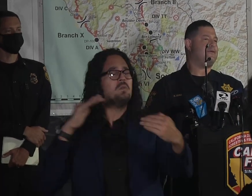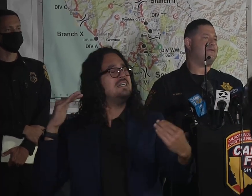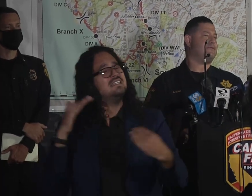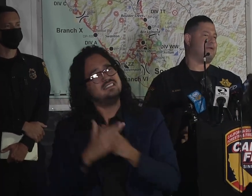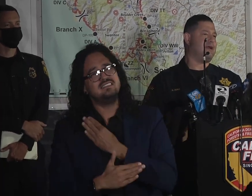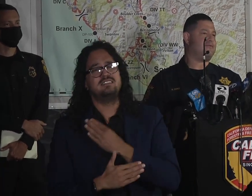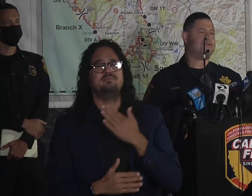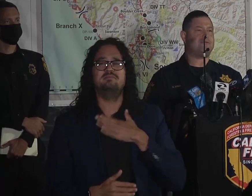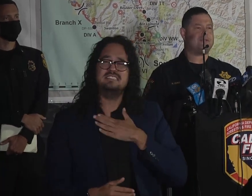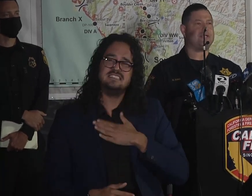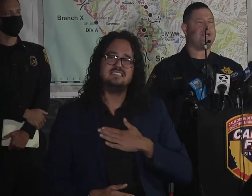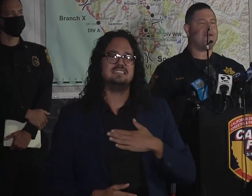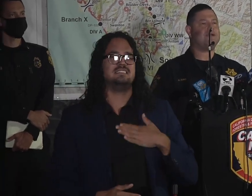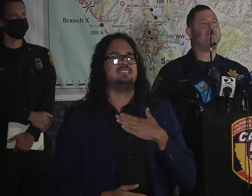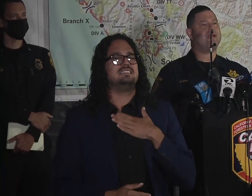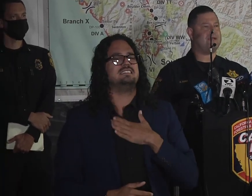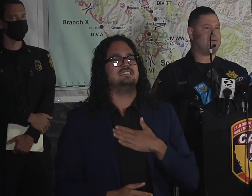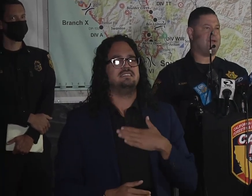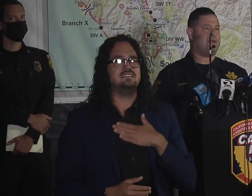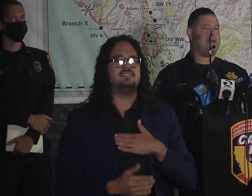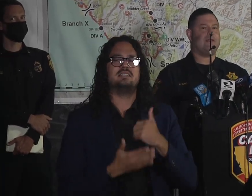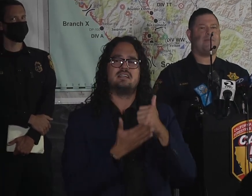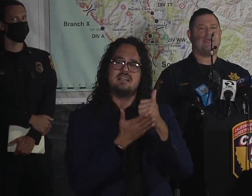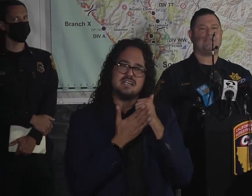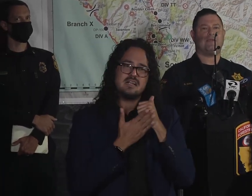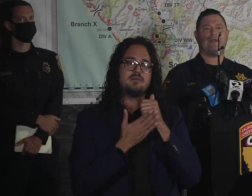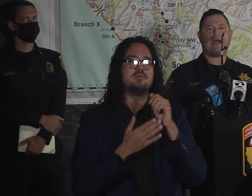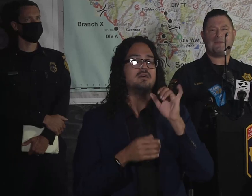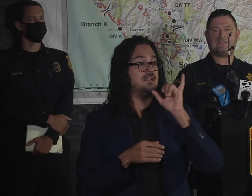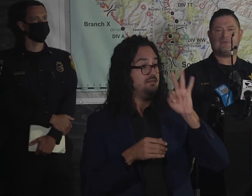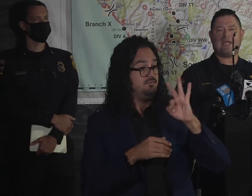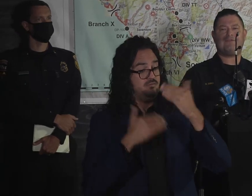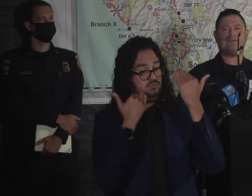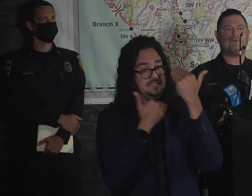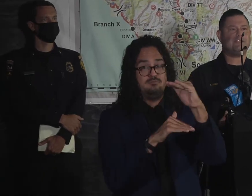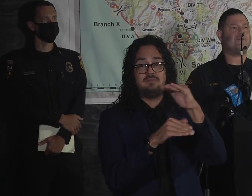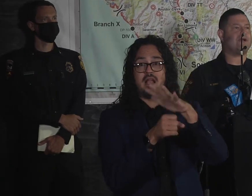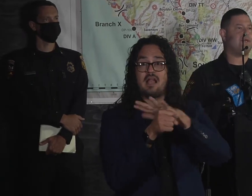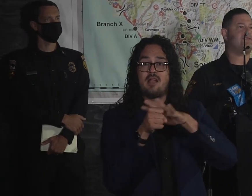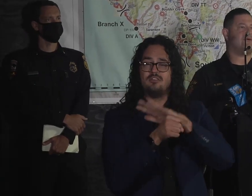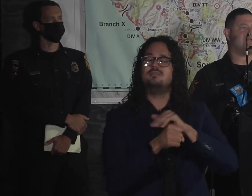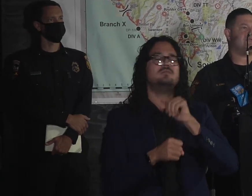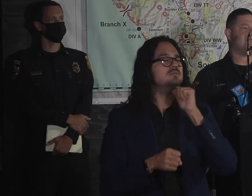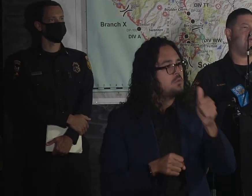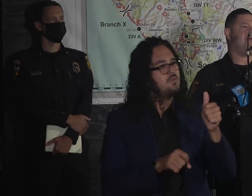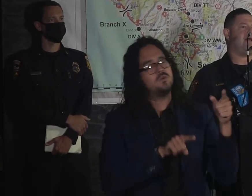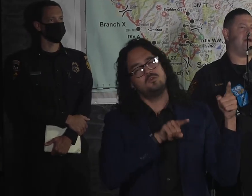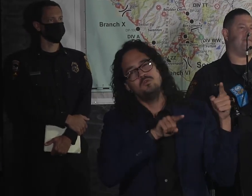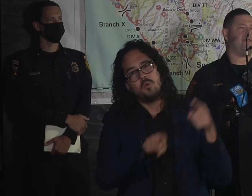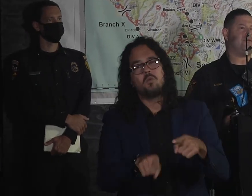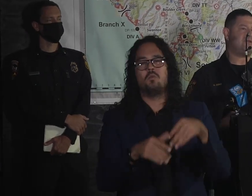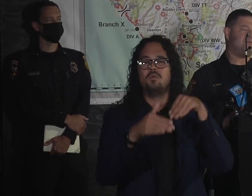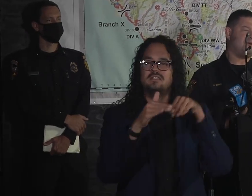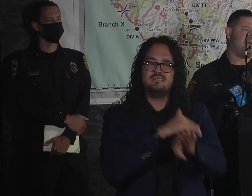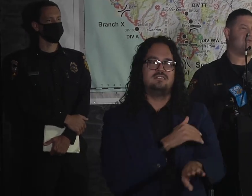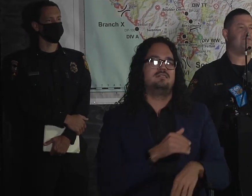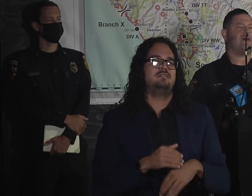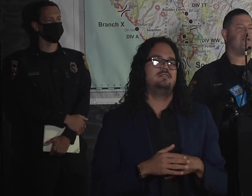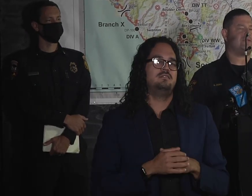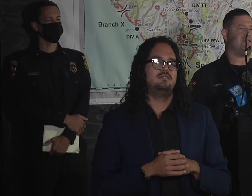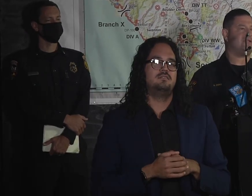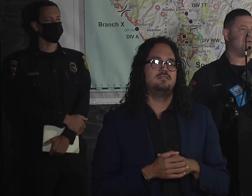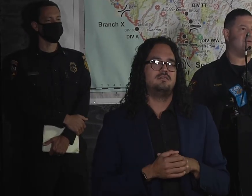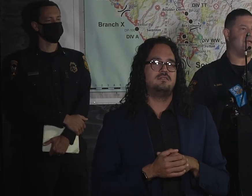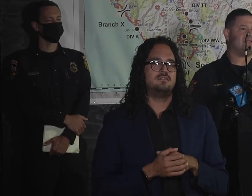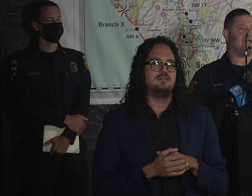If there's a restricted area, do not enter it, because then what happens is we have to redirect resources. You put those